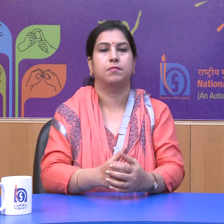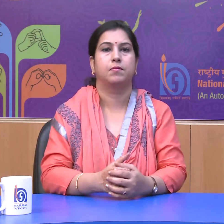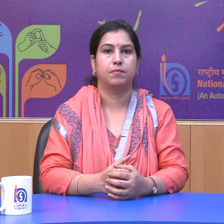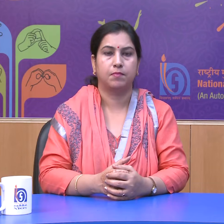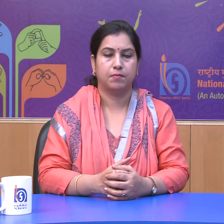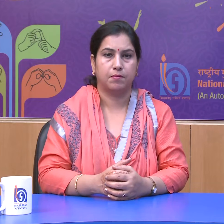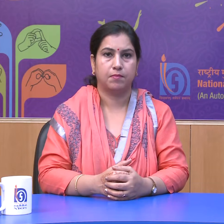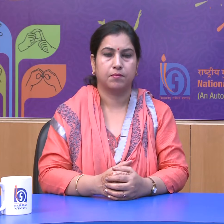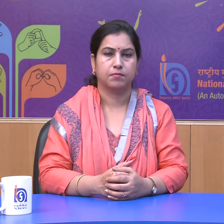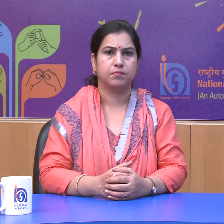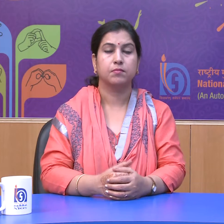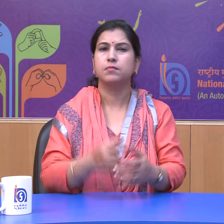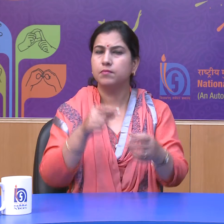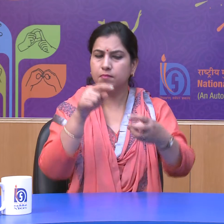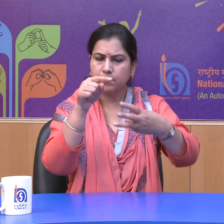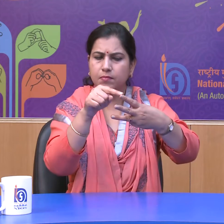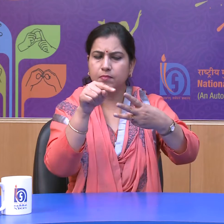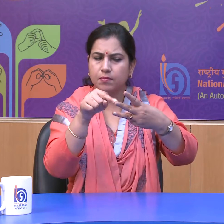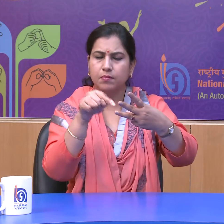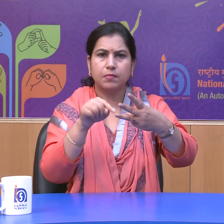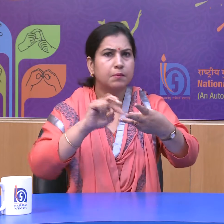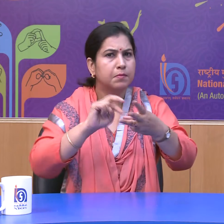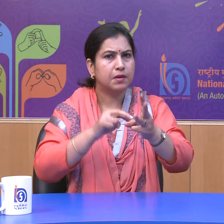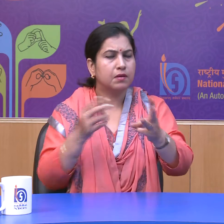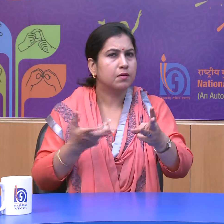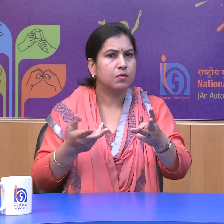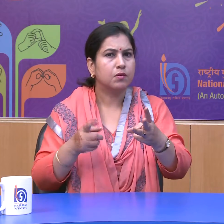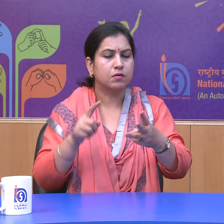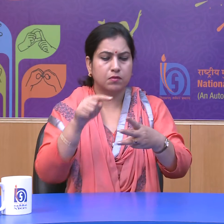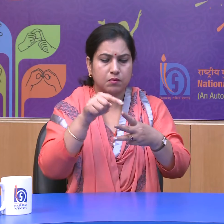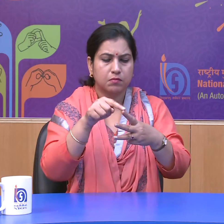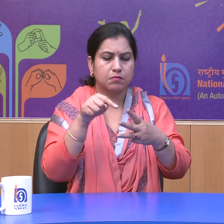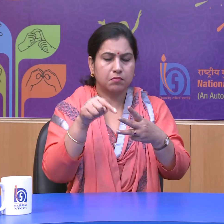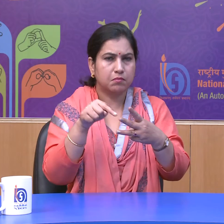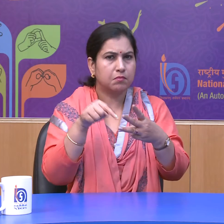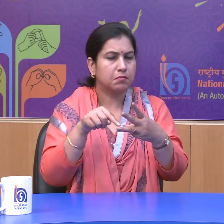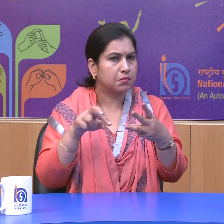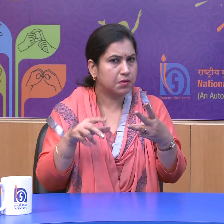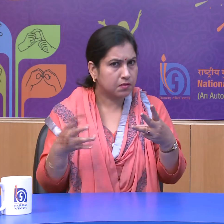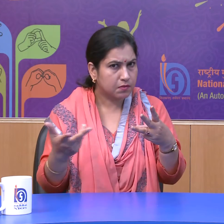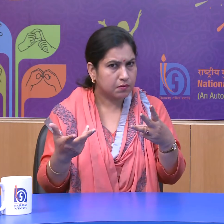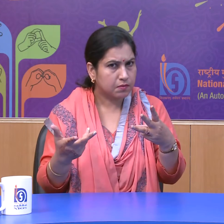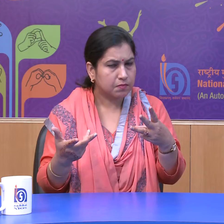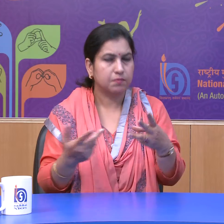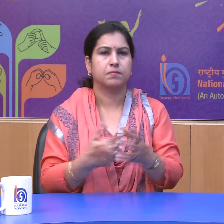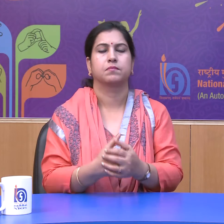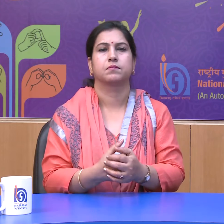What is the meaning of composite culture? Rich heritage, humanism, etcetera.